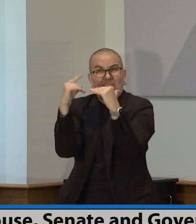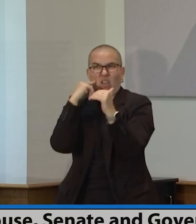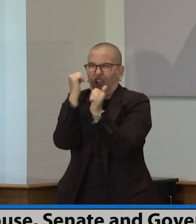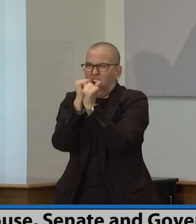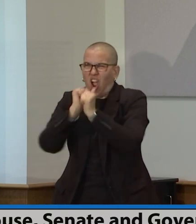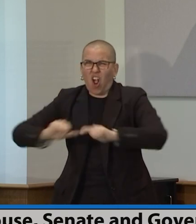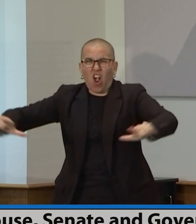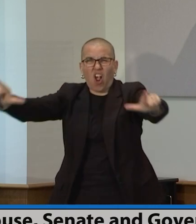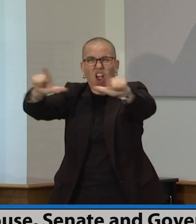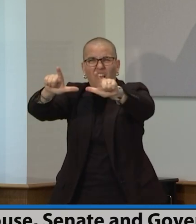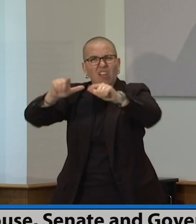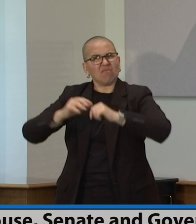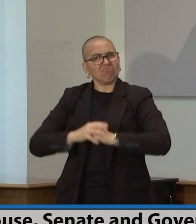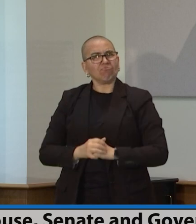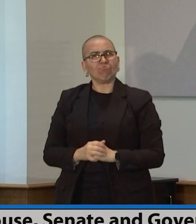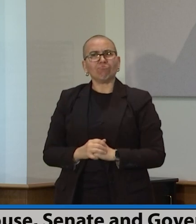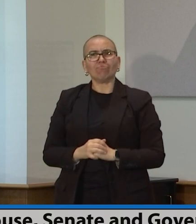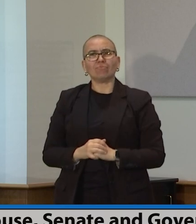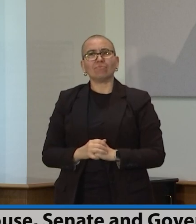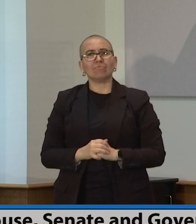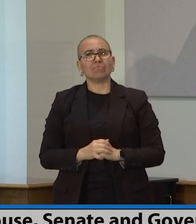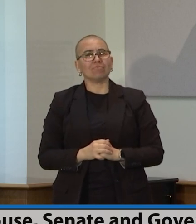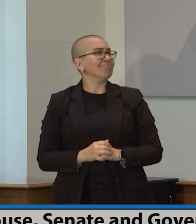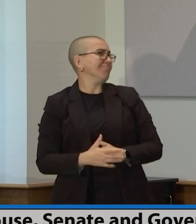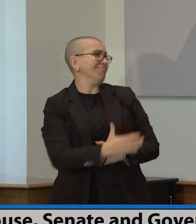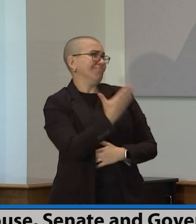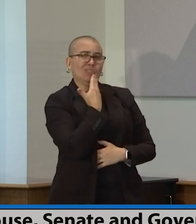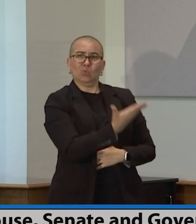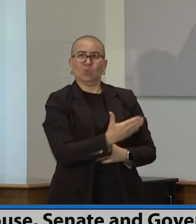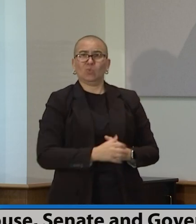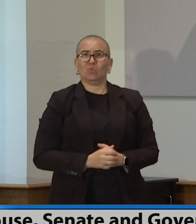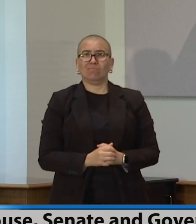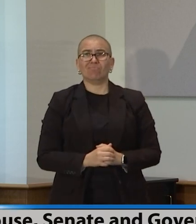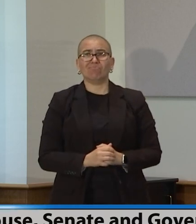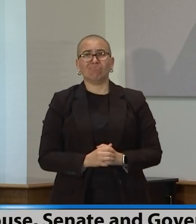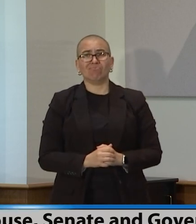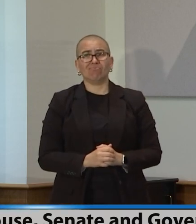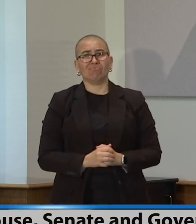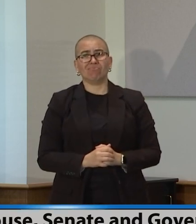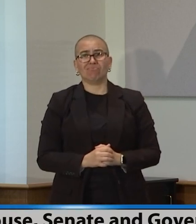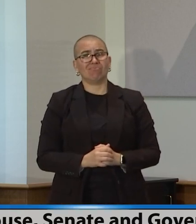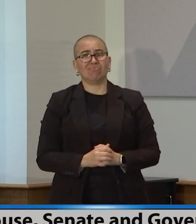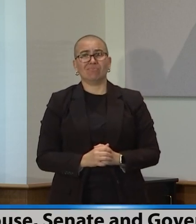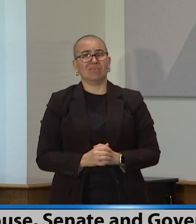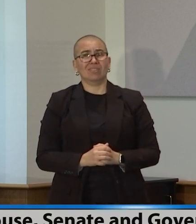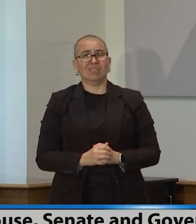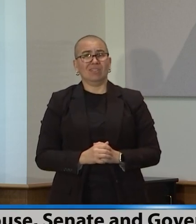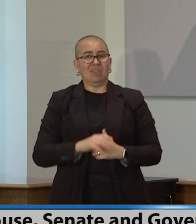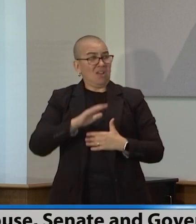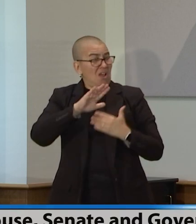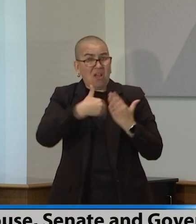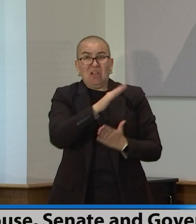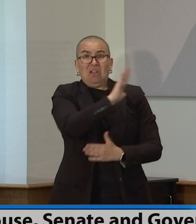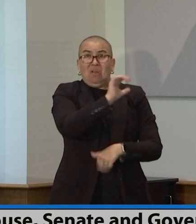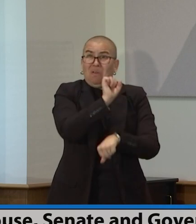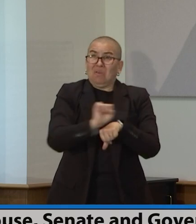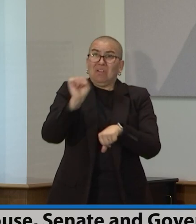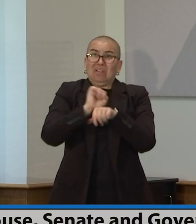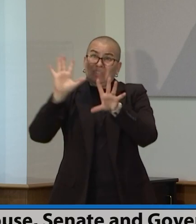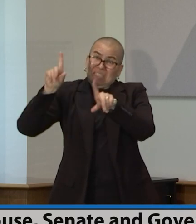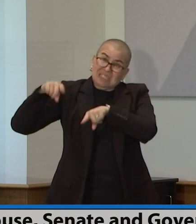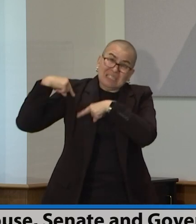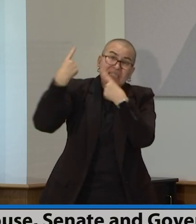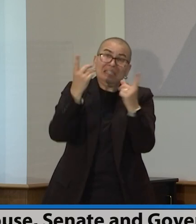Jim Showalter has worked with every governor. think he said going back to Perpich almost, and has been employed